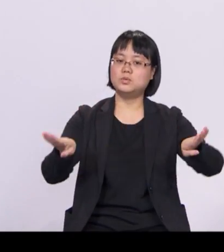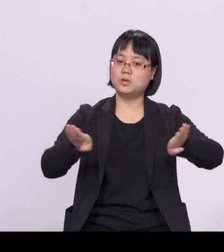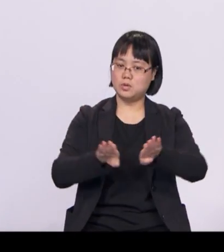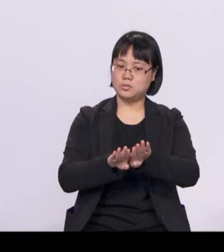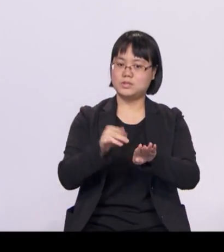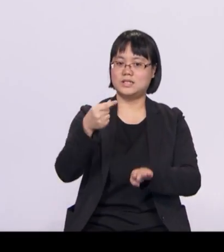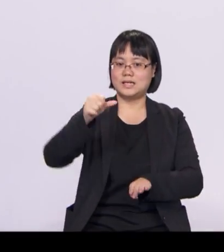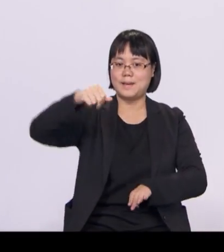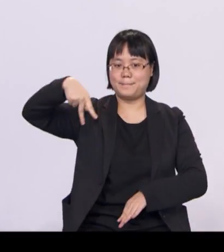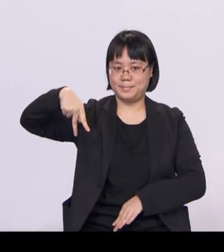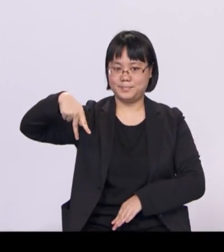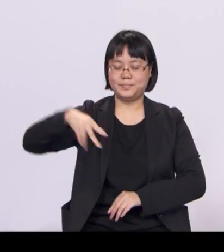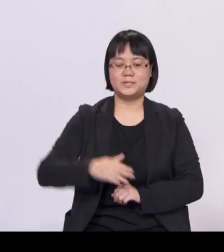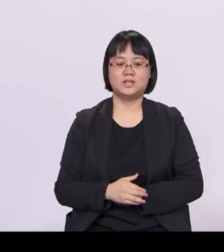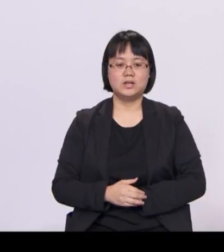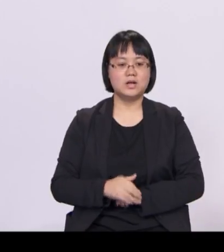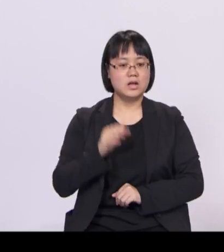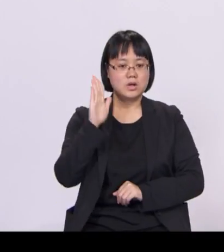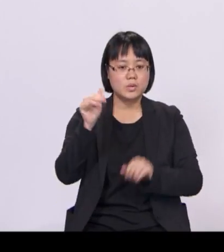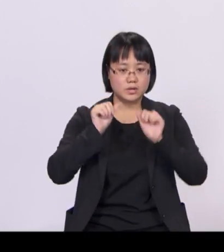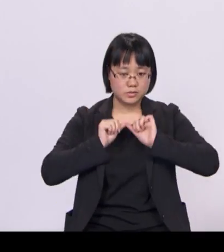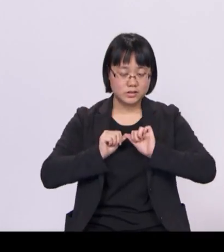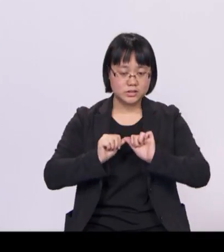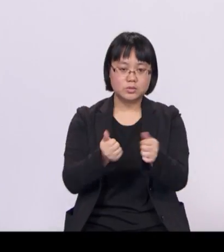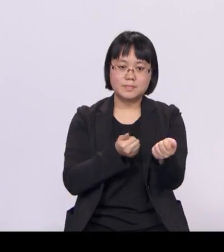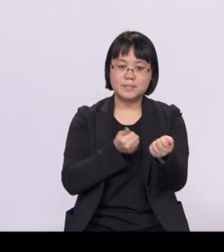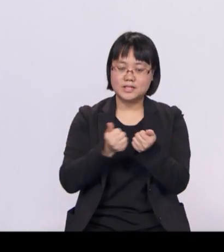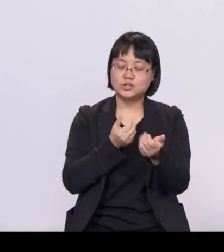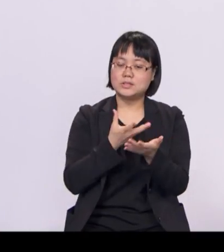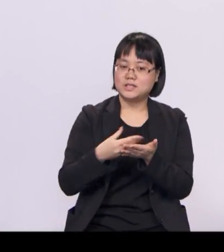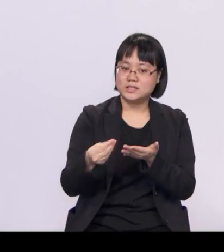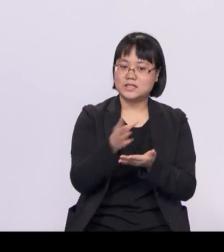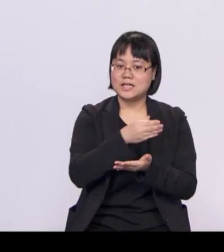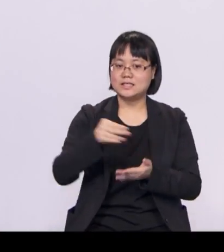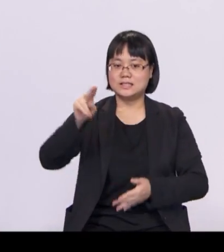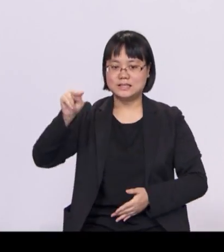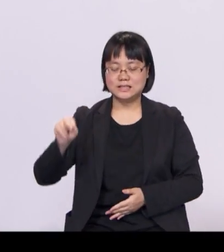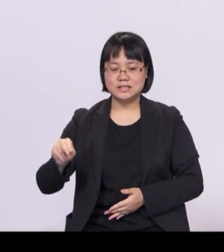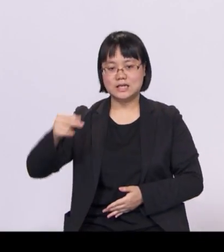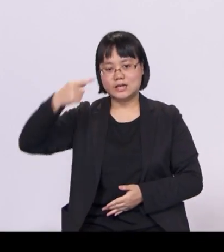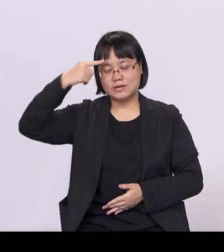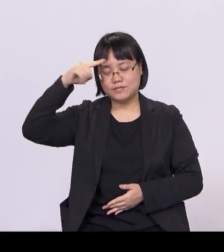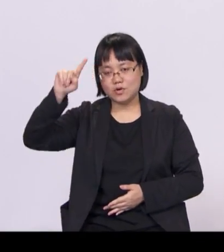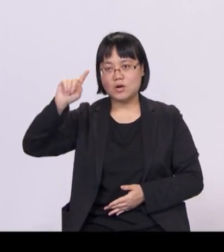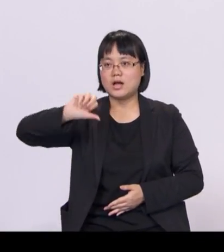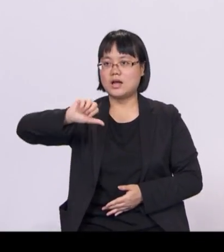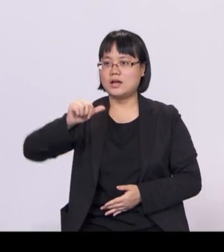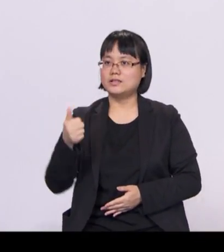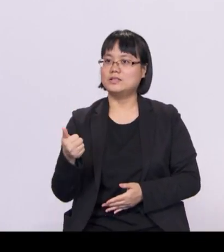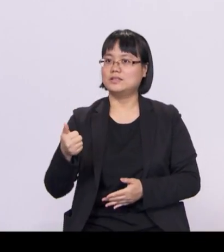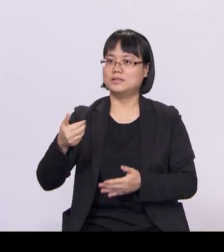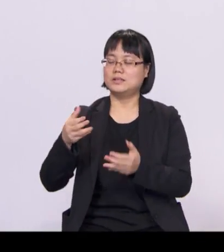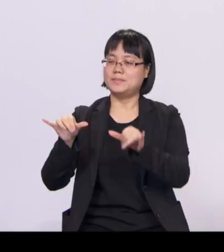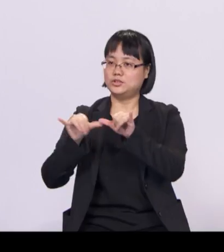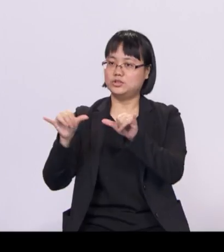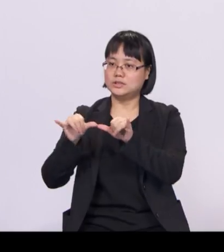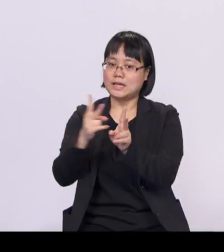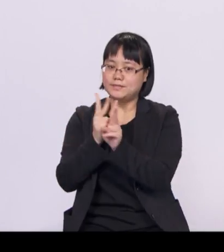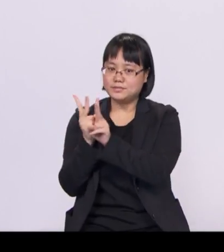We will continue to manage our expenditures and the need for other future revenue measures carefully, and plan ahead early